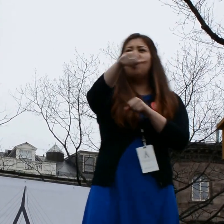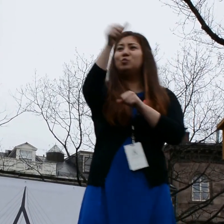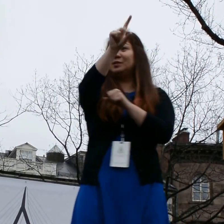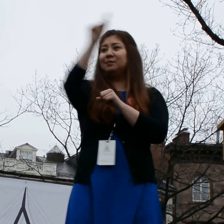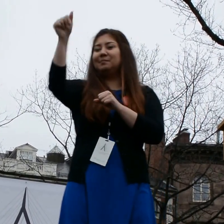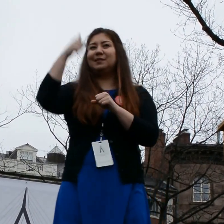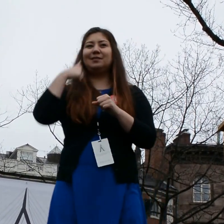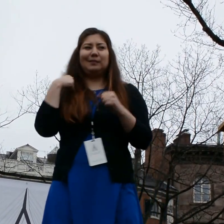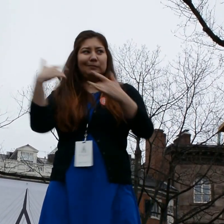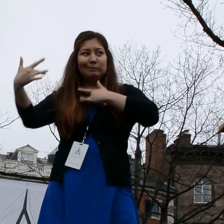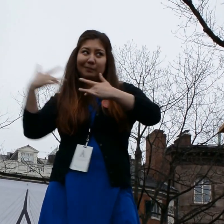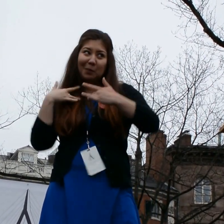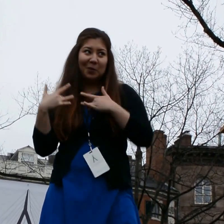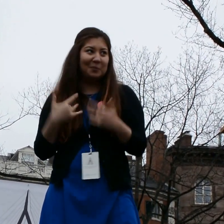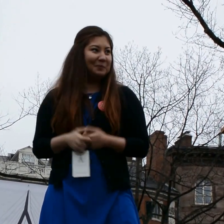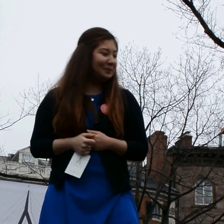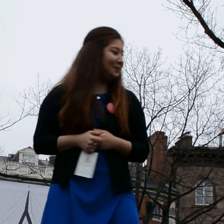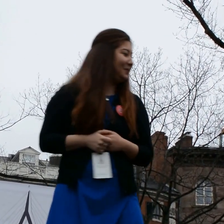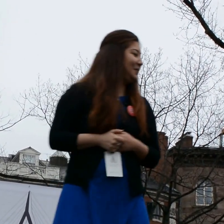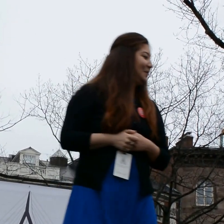with disabilities, I have additional worries.